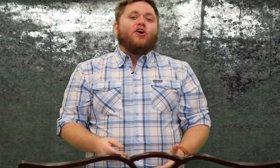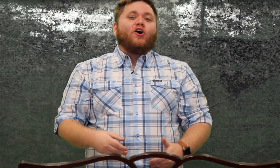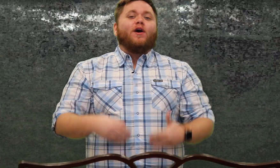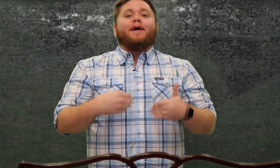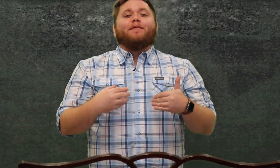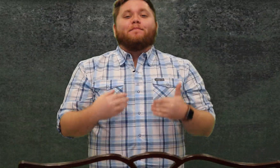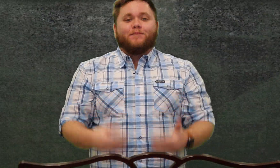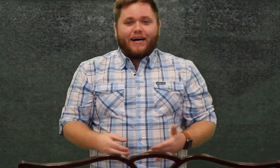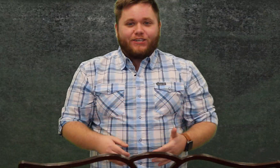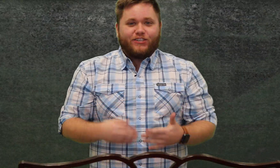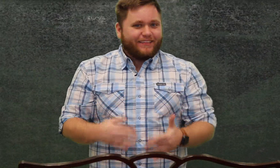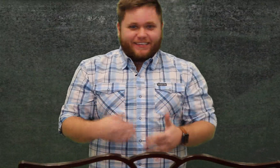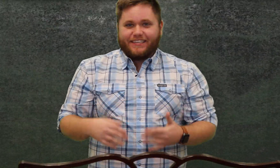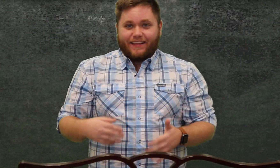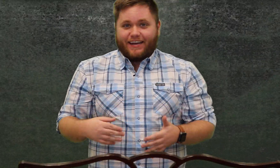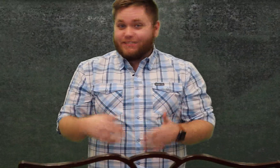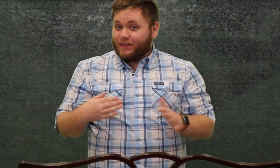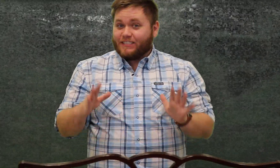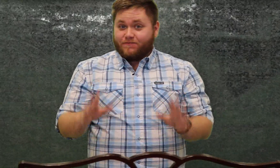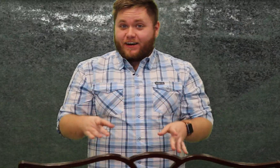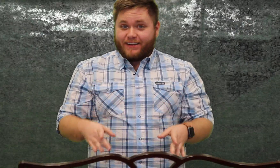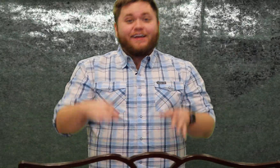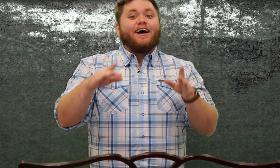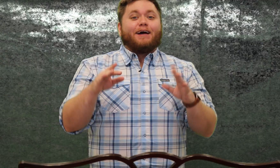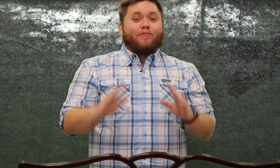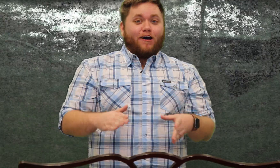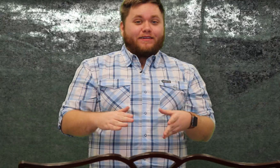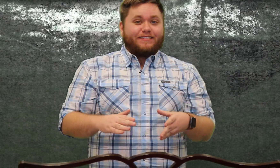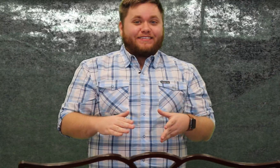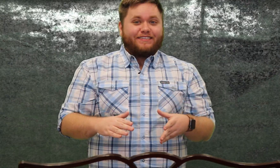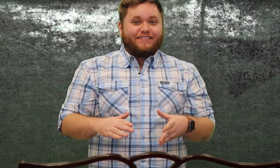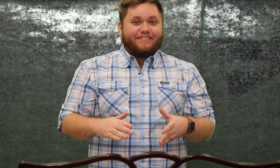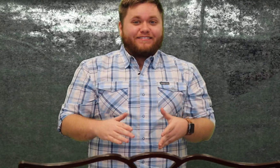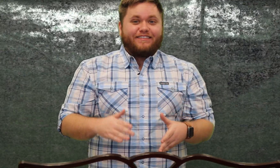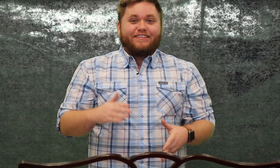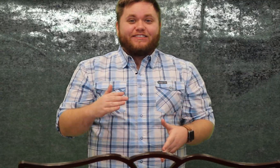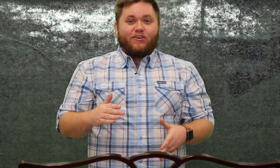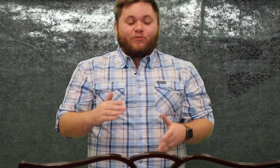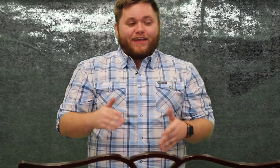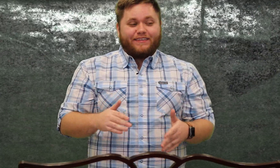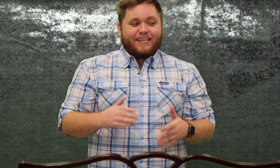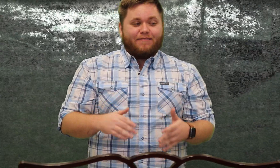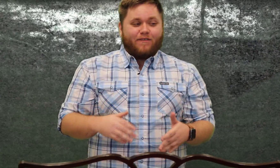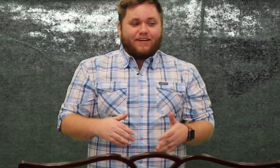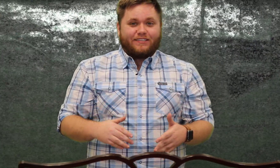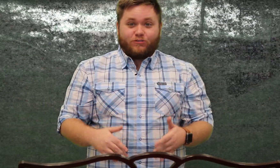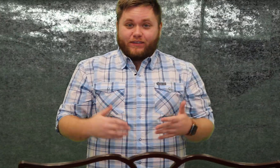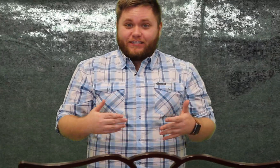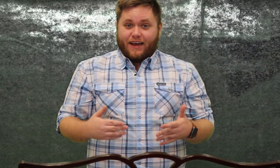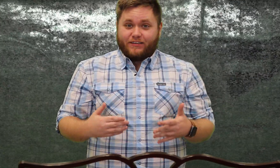much in this class but it's fun i promise so the way this game works is we have